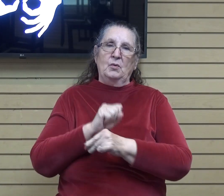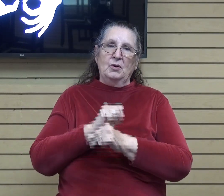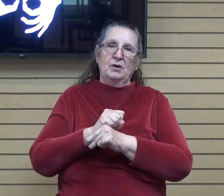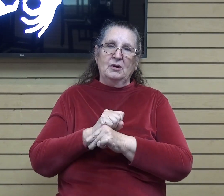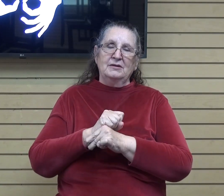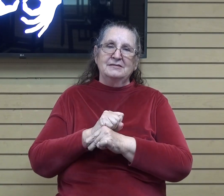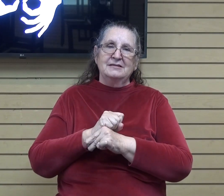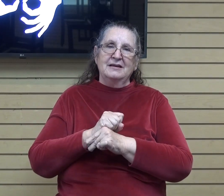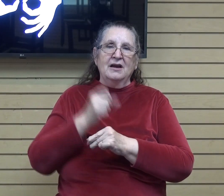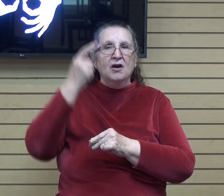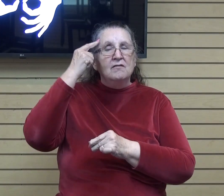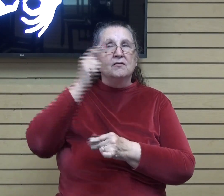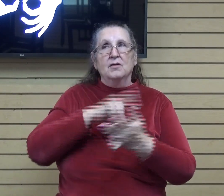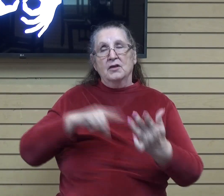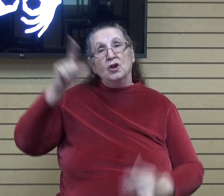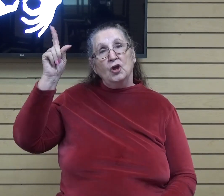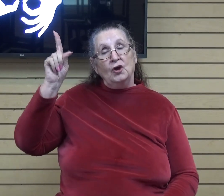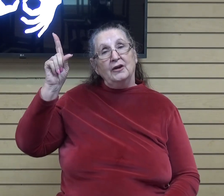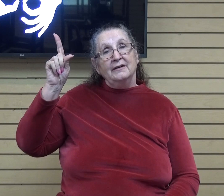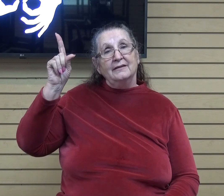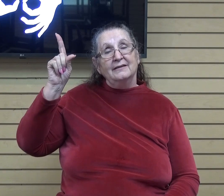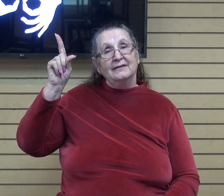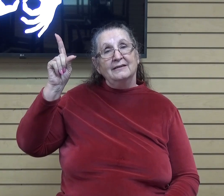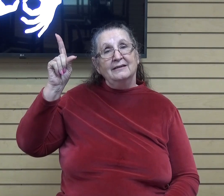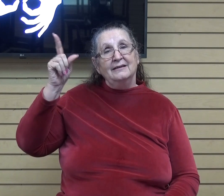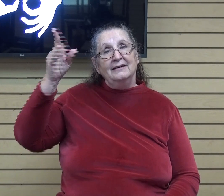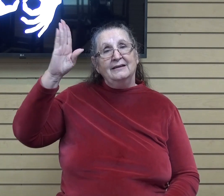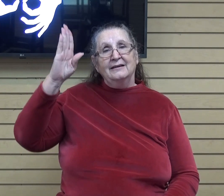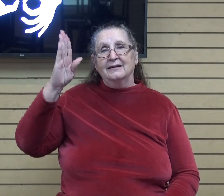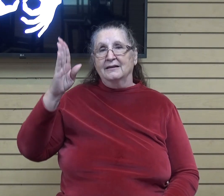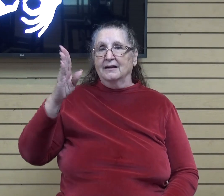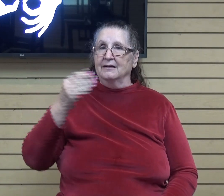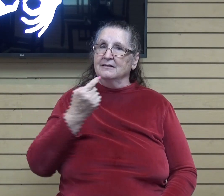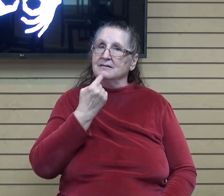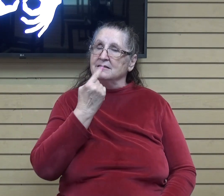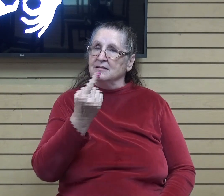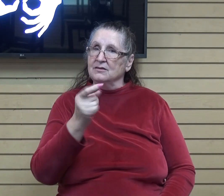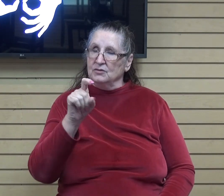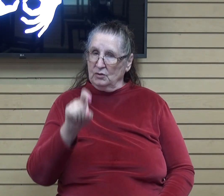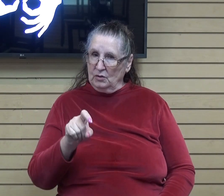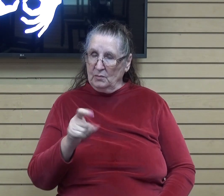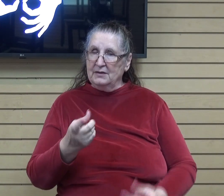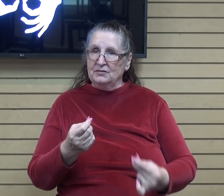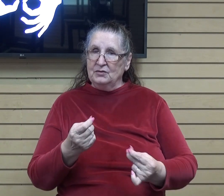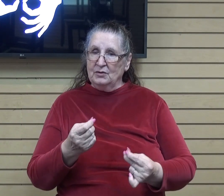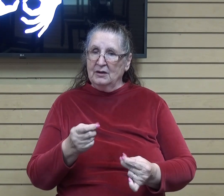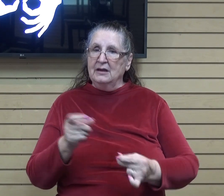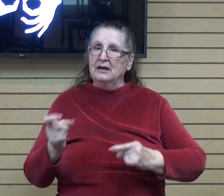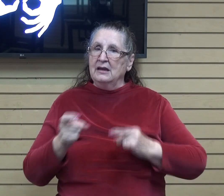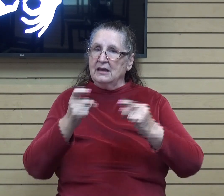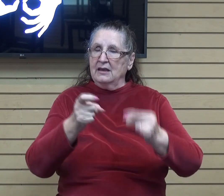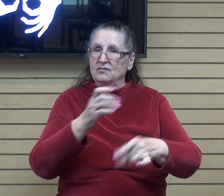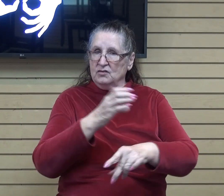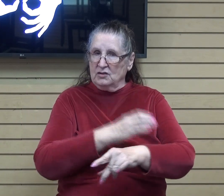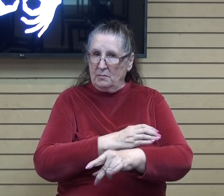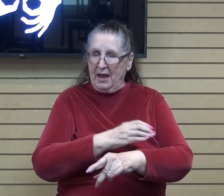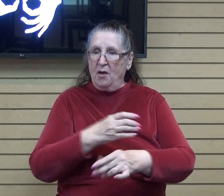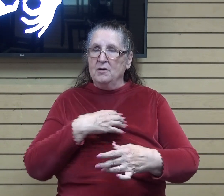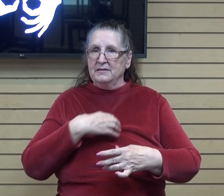do good works for the Lord. God charges you to do it because you can. He gives you the power. He gives you the desire. He gives